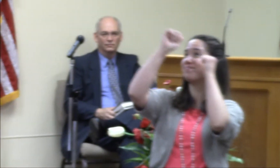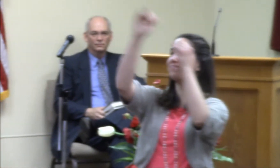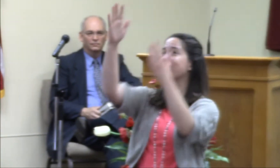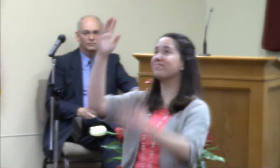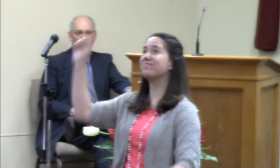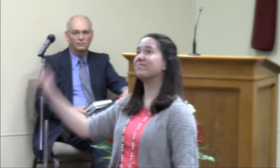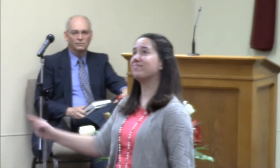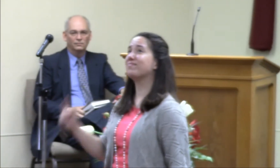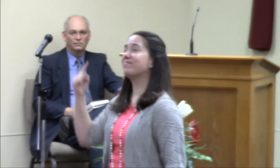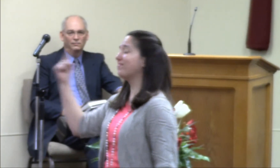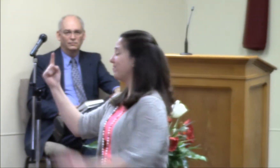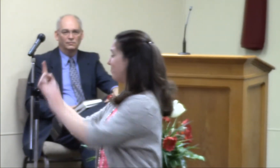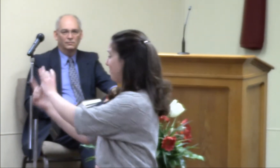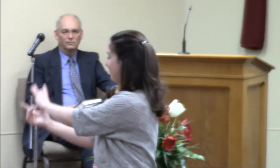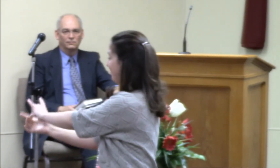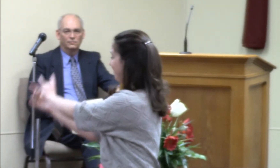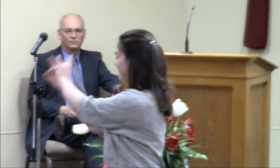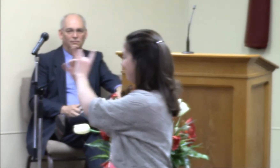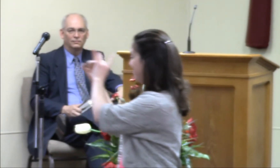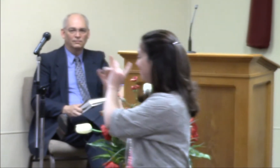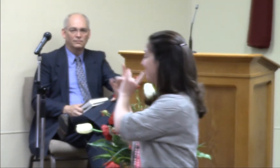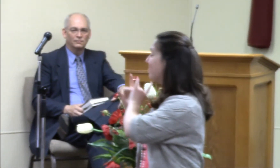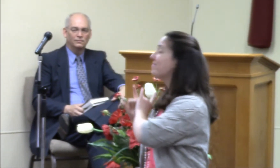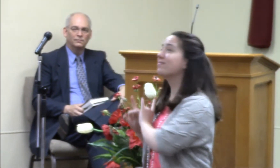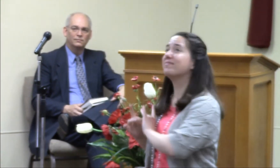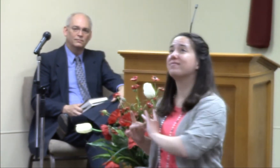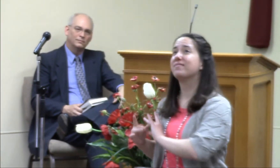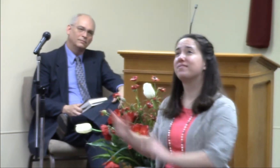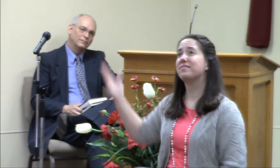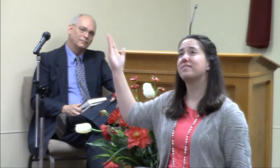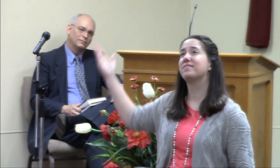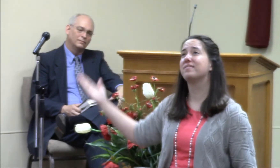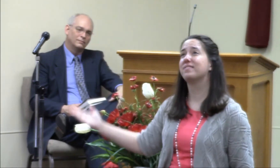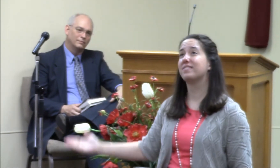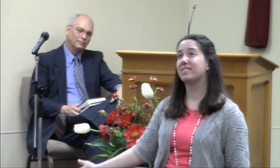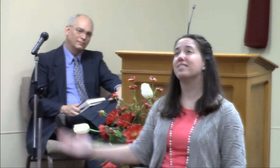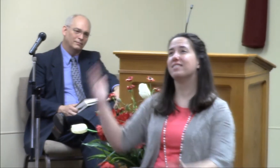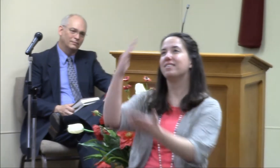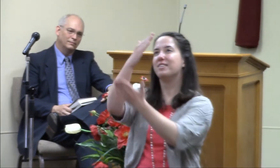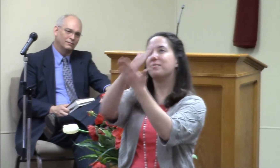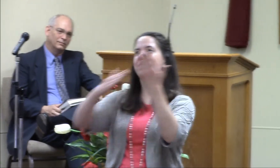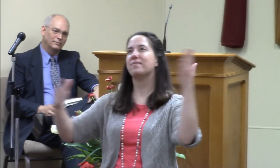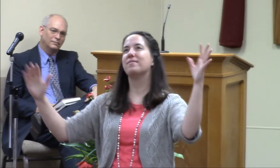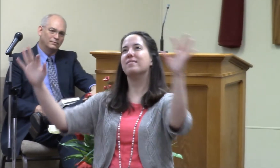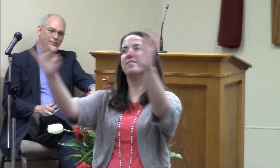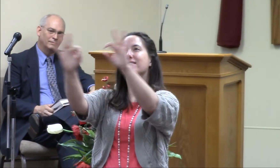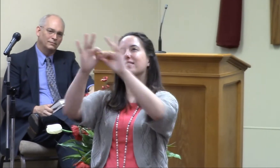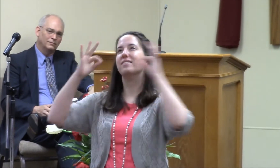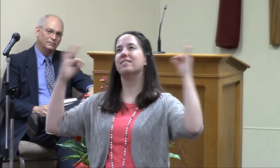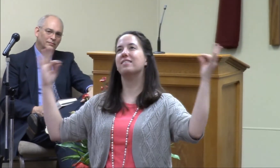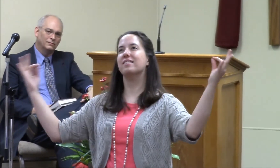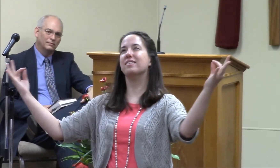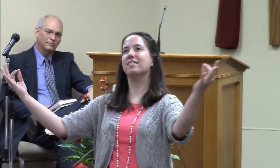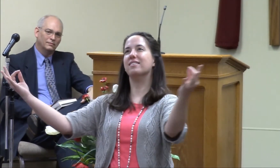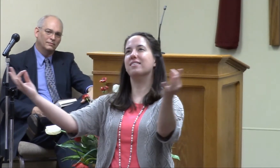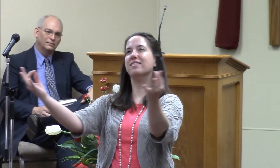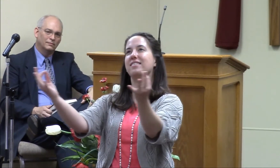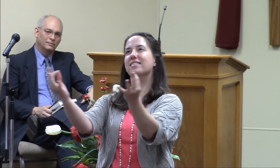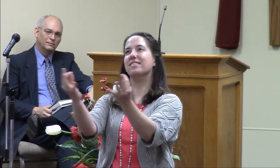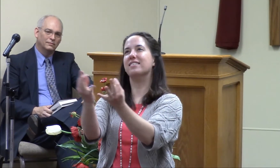one's with me He's part of the family